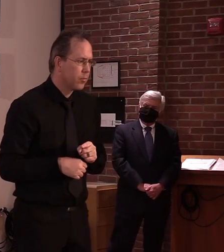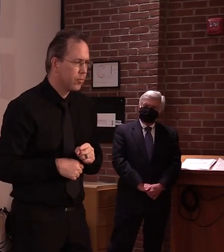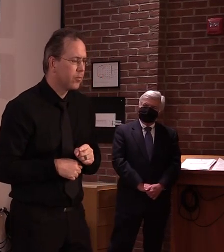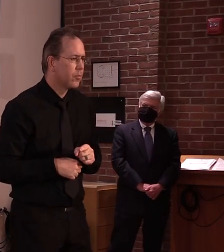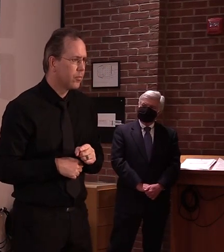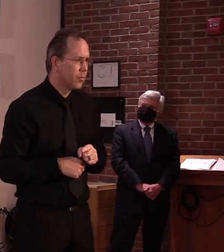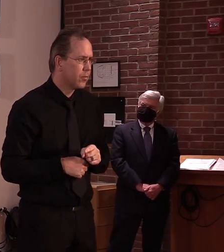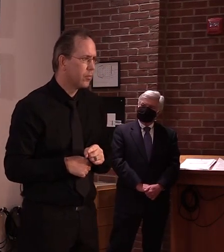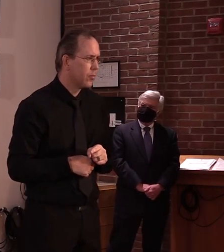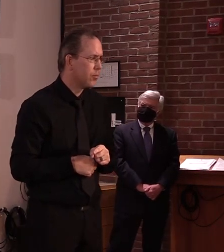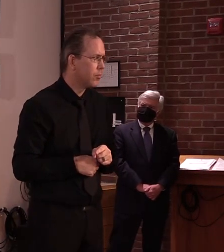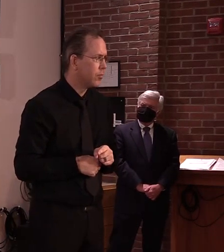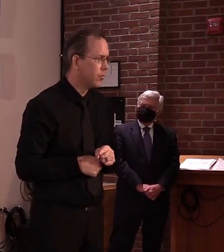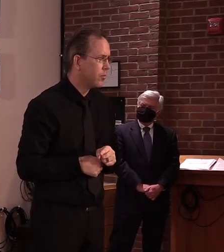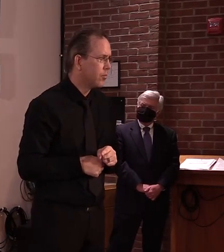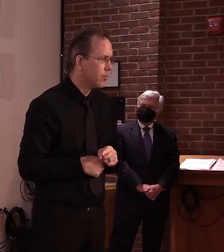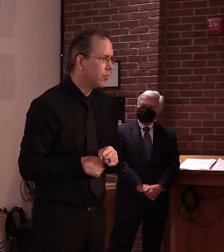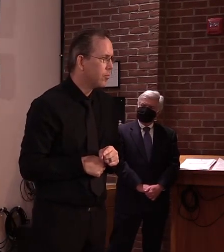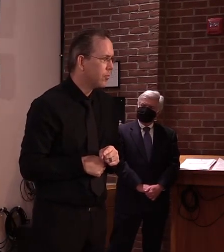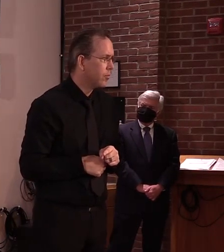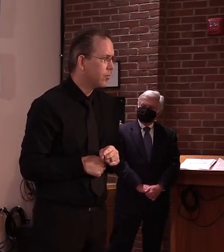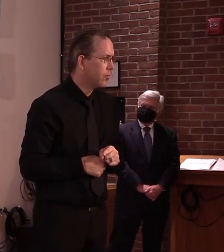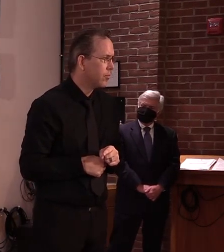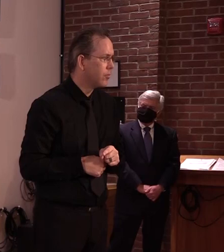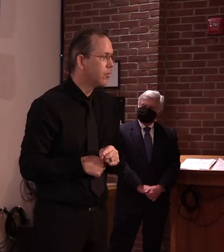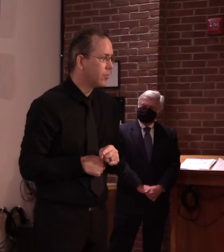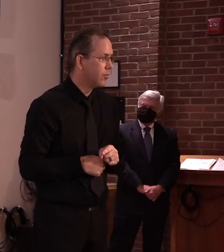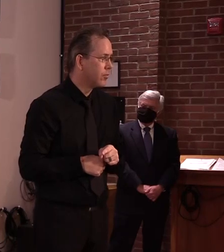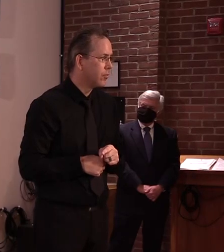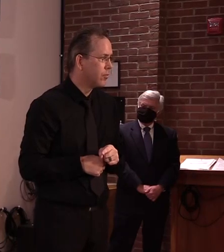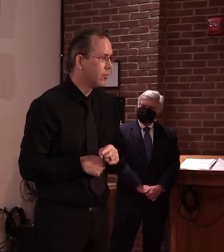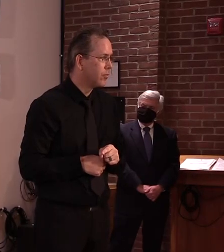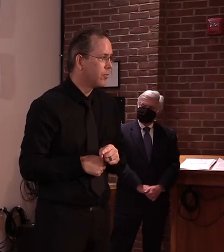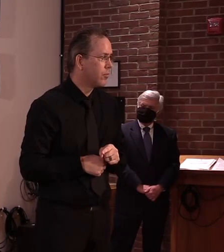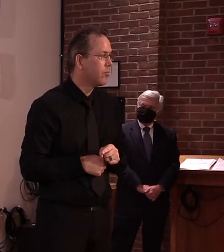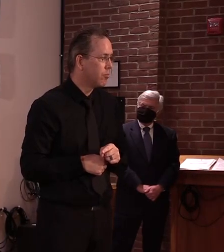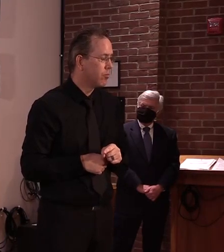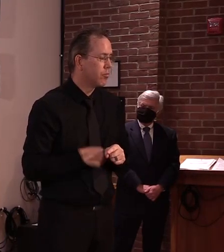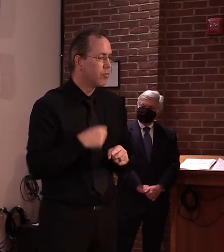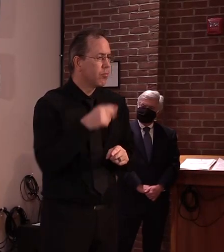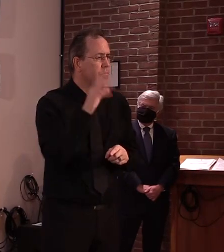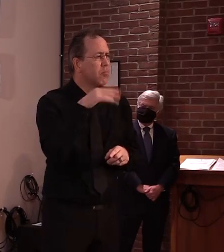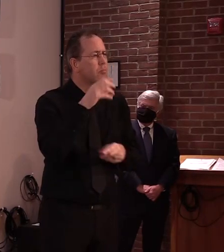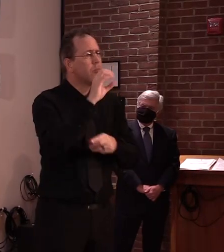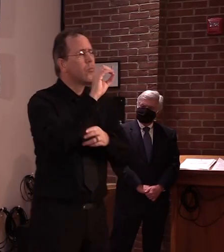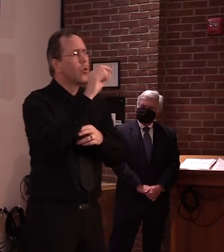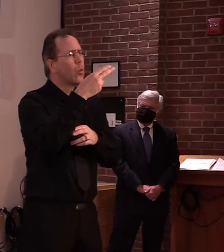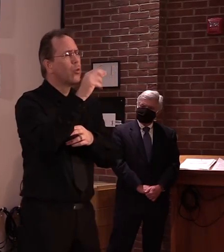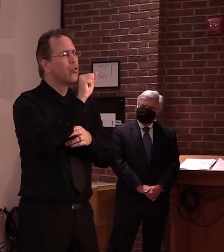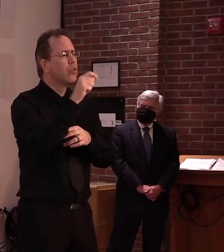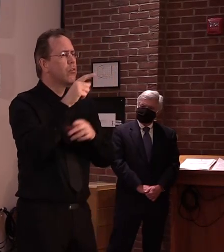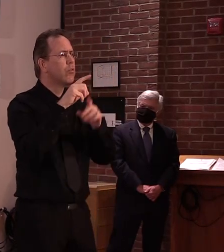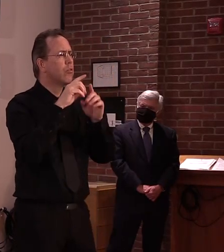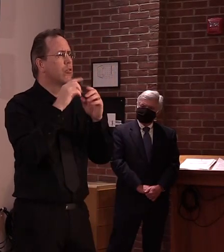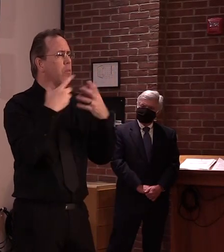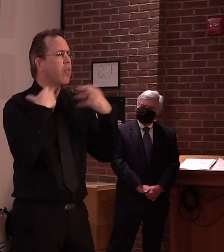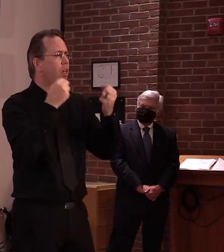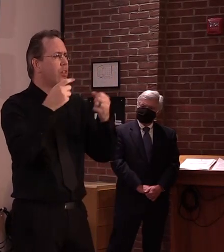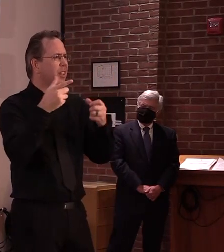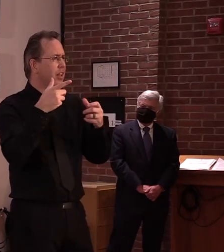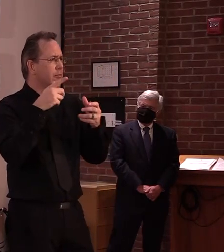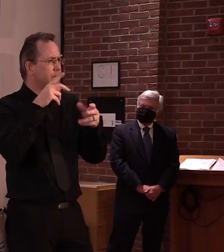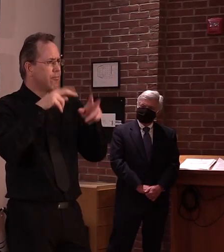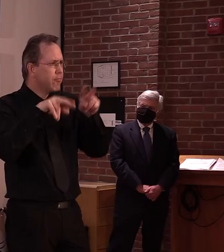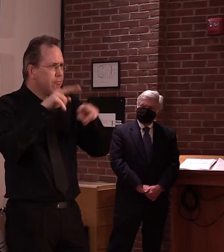Is that still accurate? Well, they have to submit a plan, and they have to adhere to the plan that they've submitted, and it has to be approved